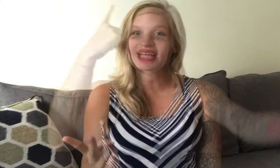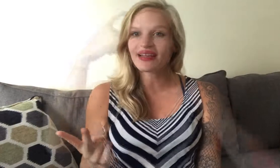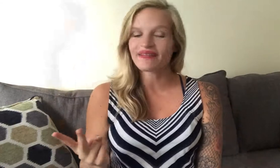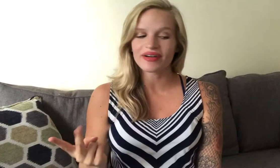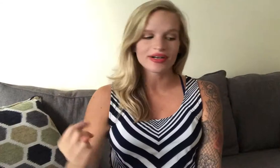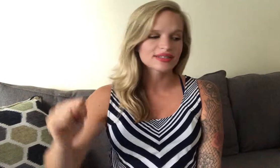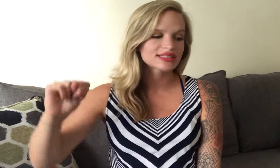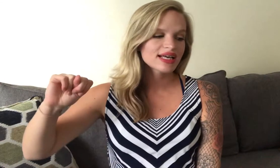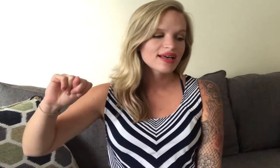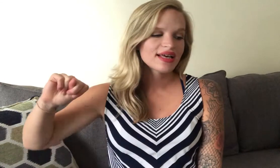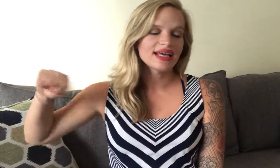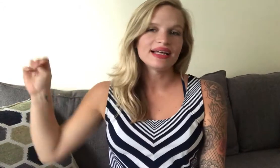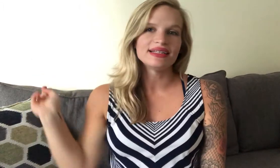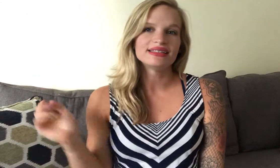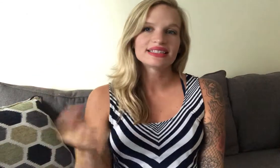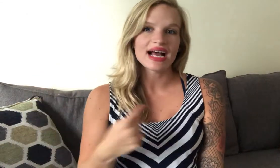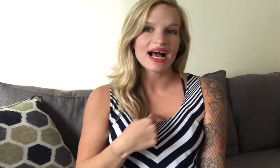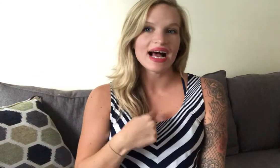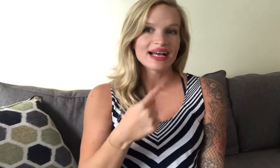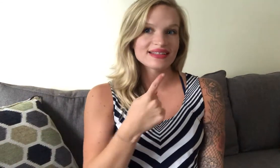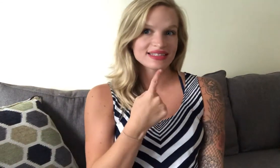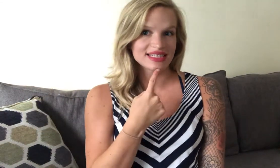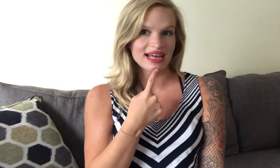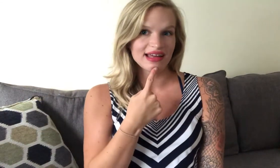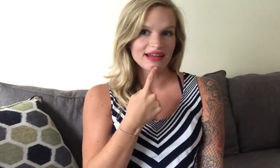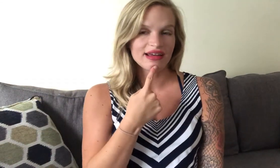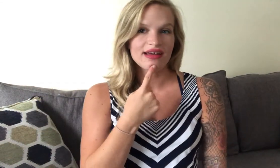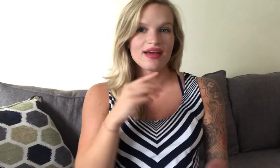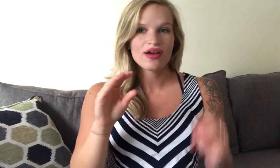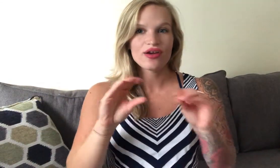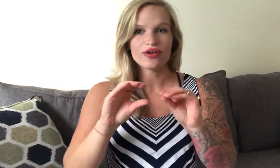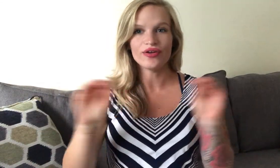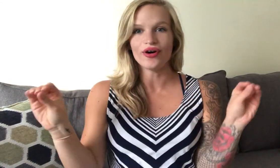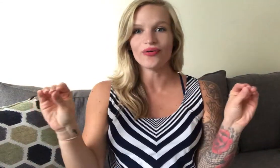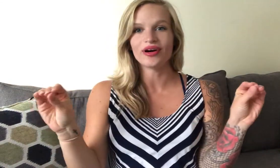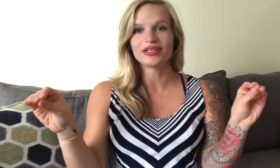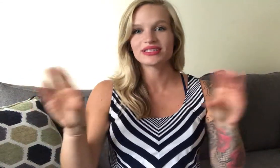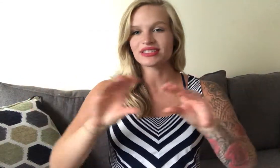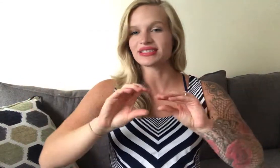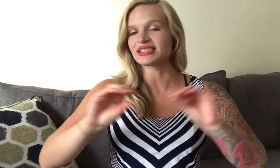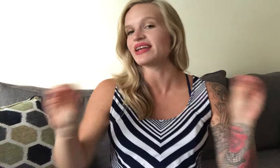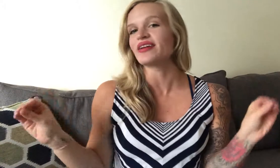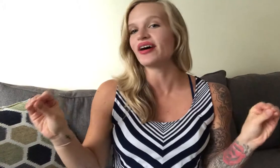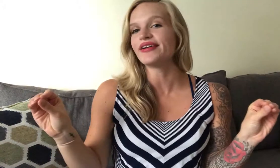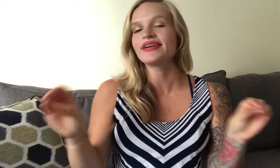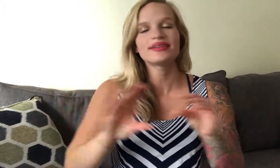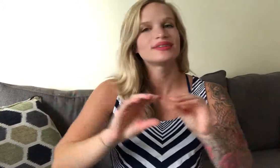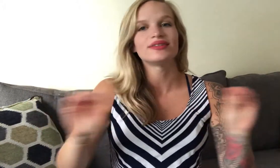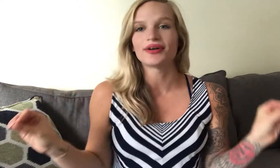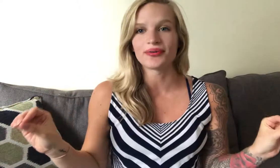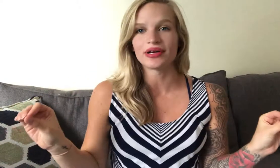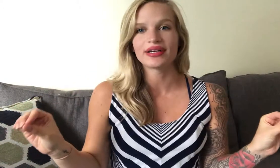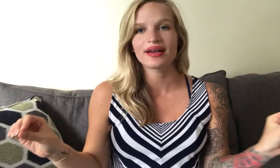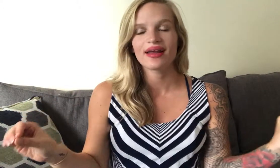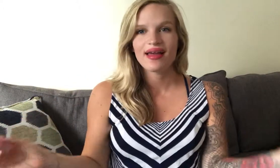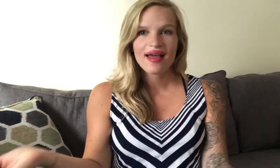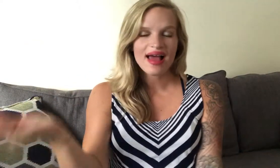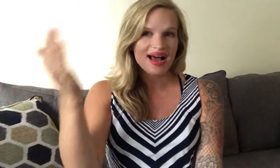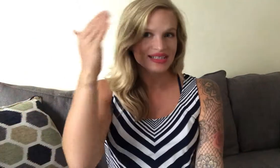second verse is I said no one so this is like none no one has